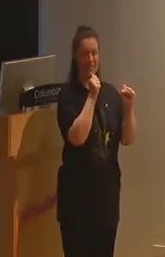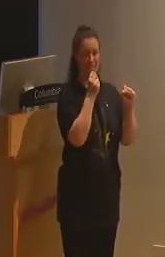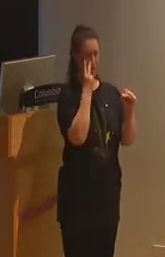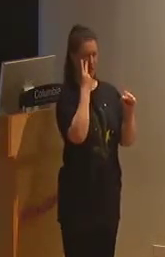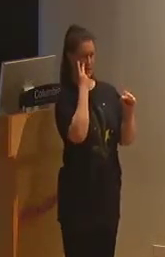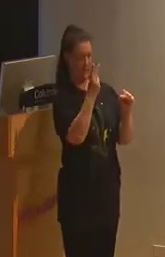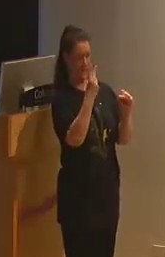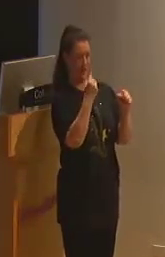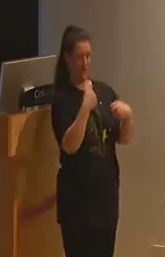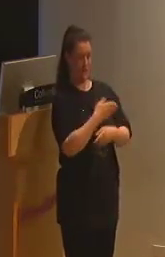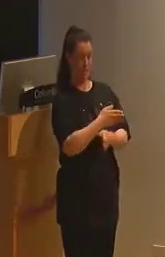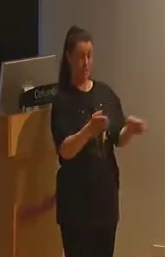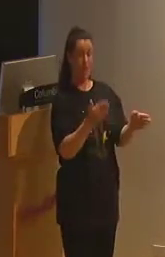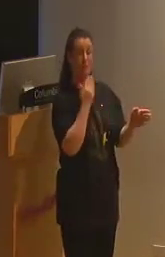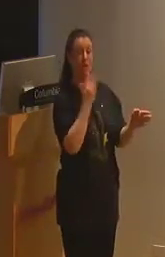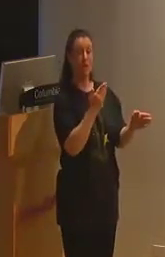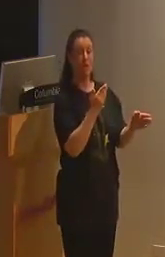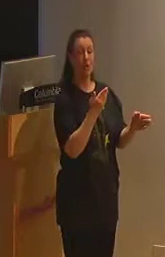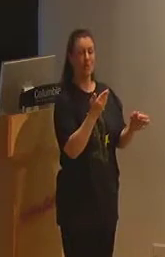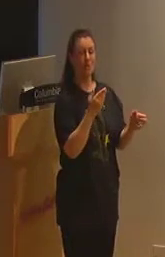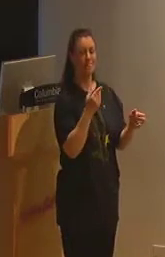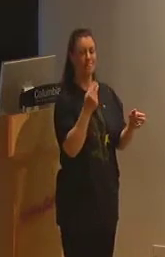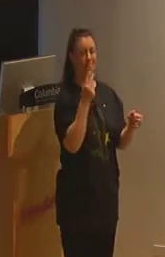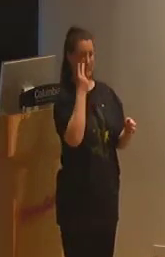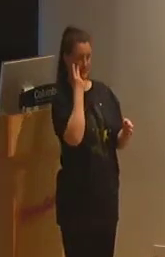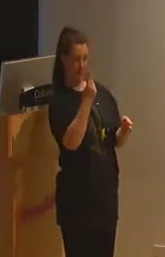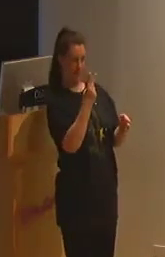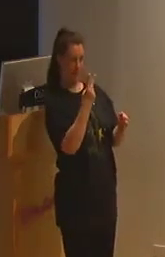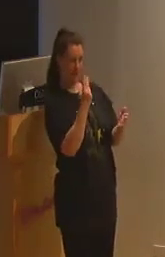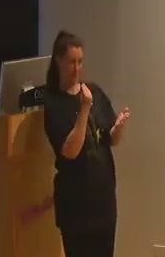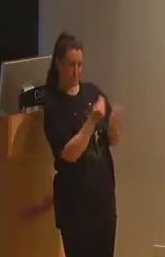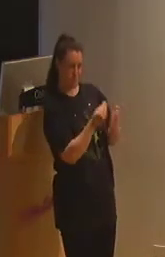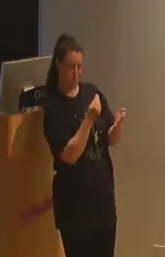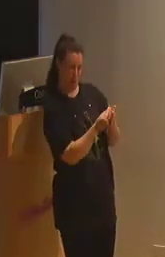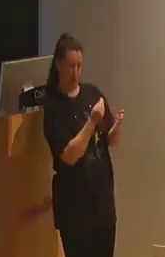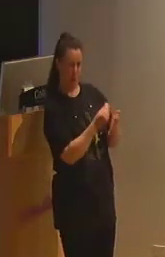a potentially profitable market for private corporations to exploit.